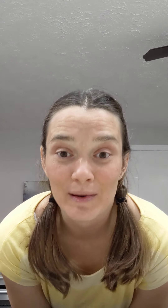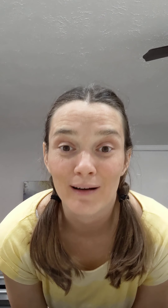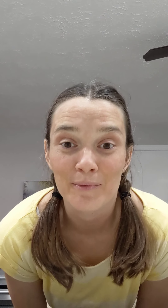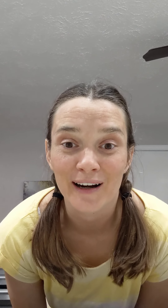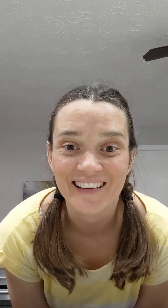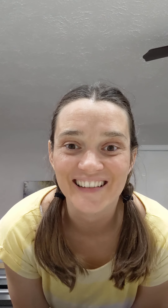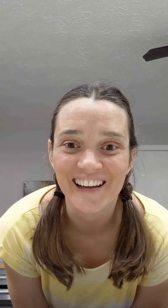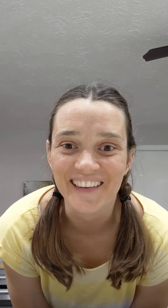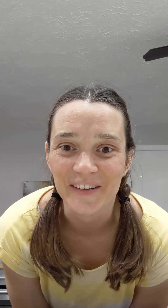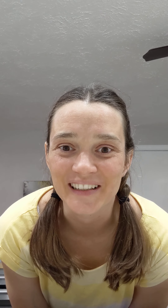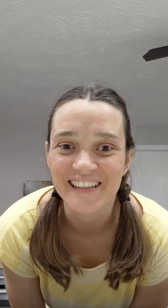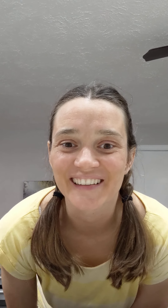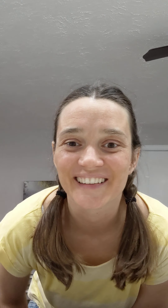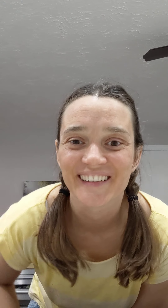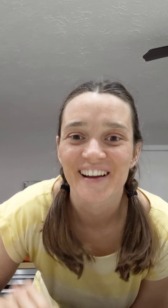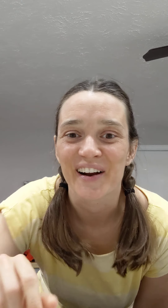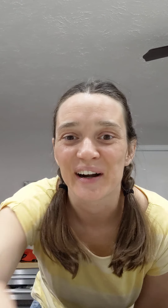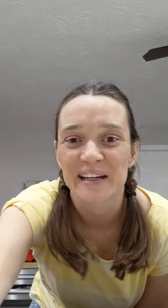about American Sign Language. All right.